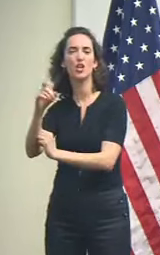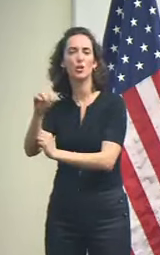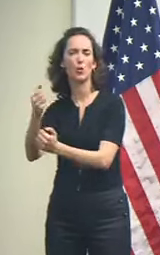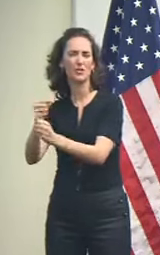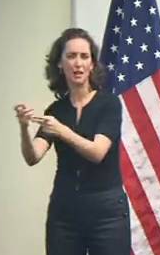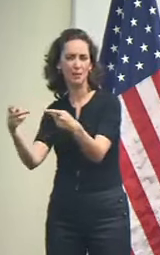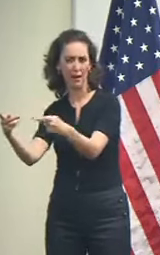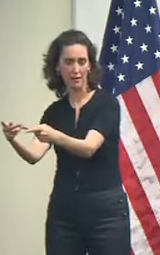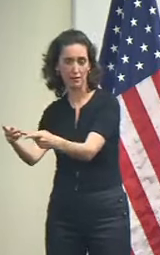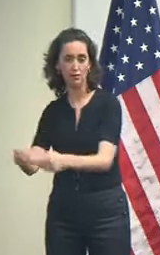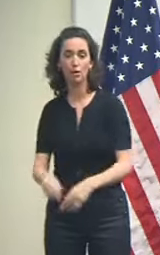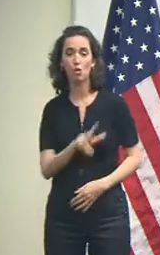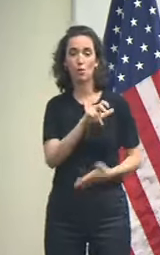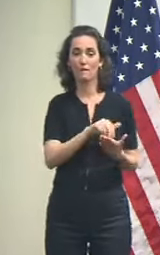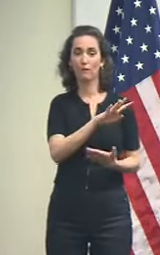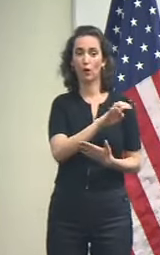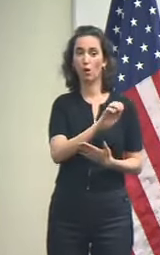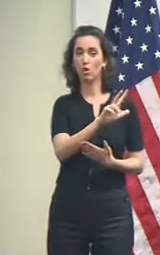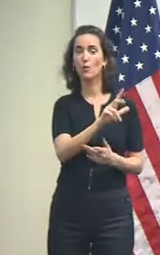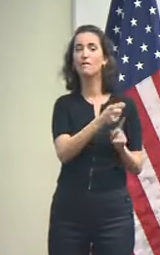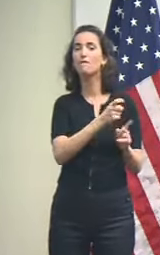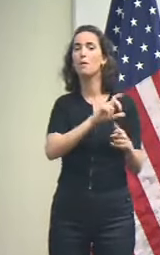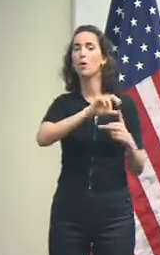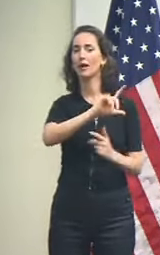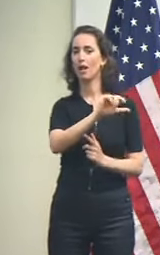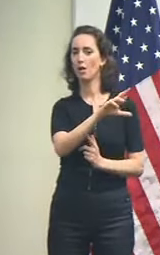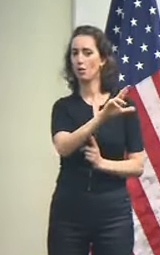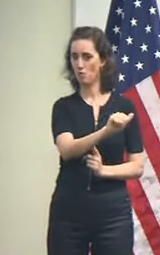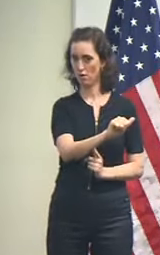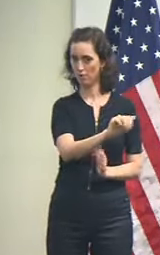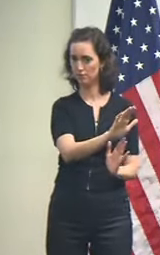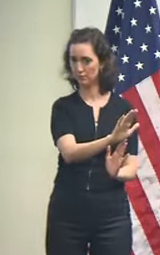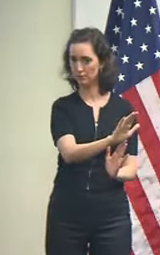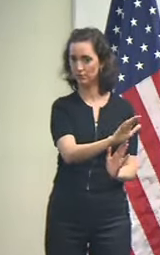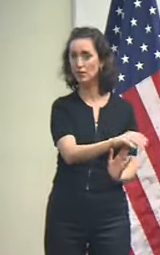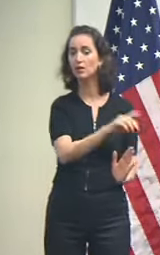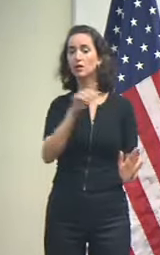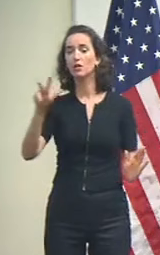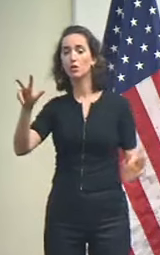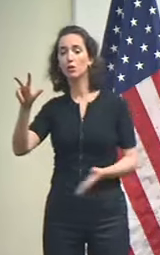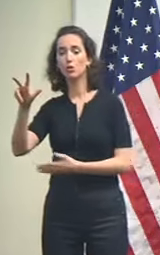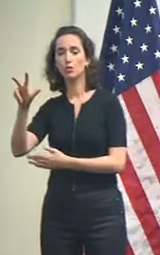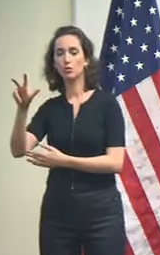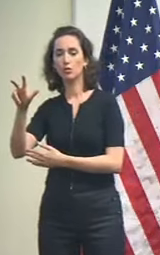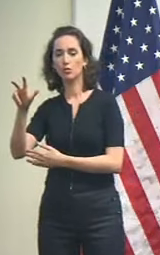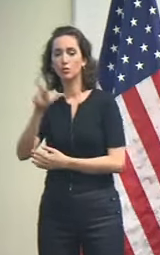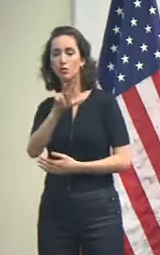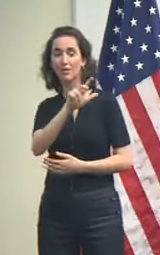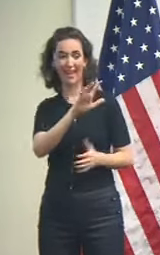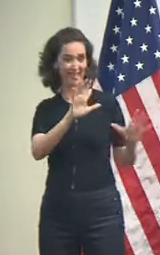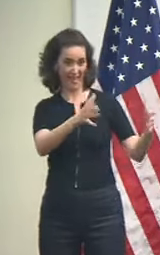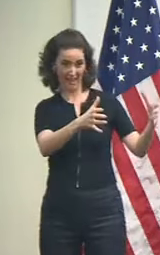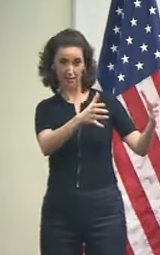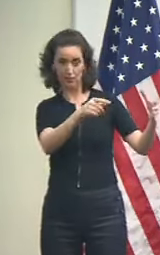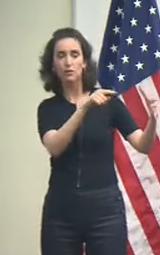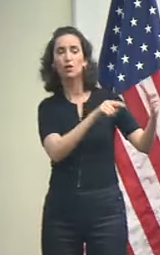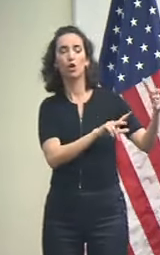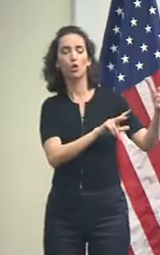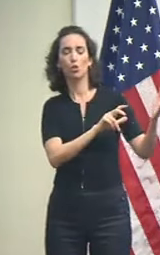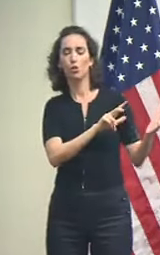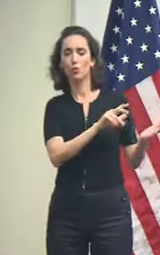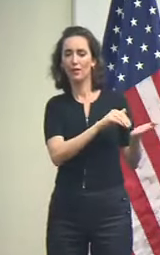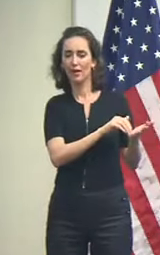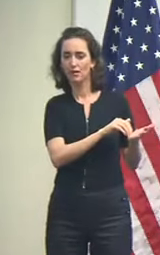,403 are from Hurricane Laura, and 3,277 of those are